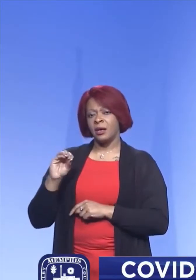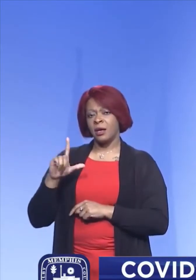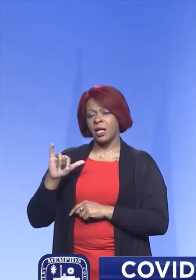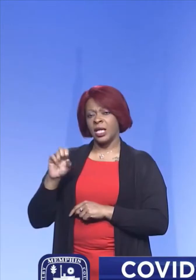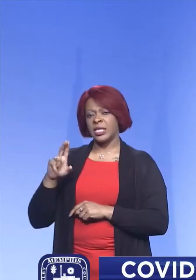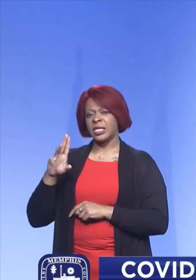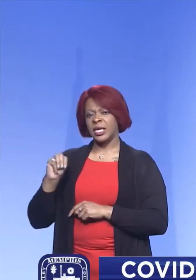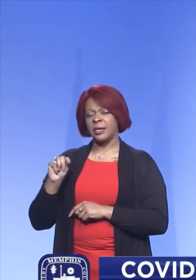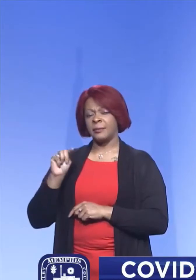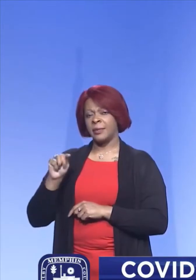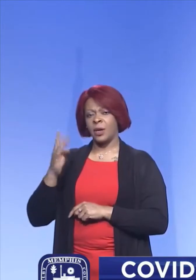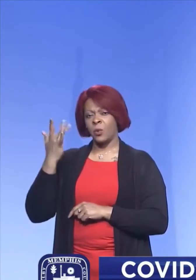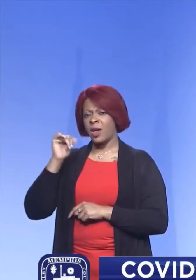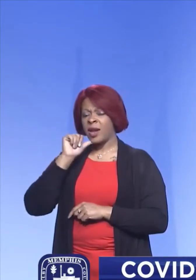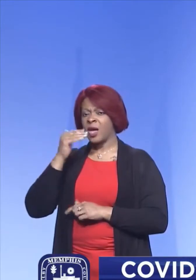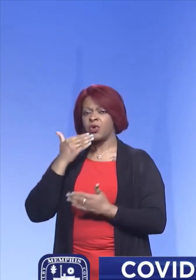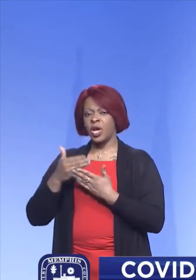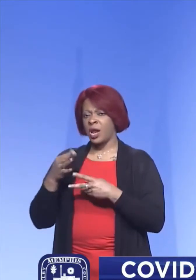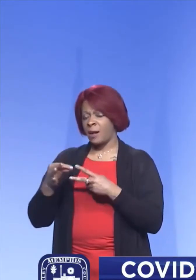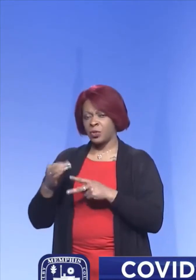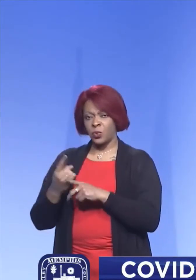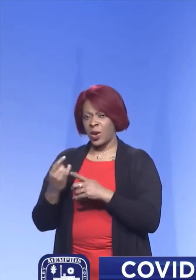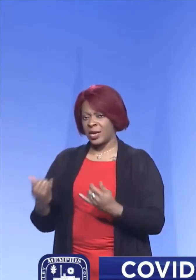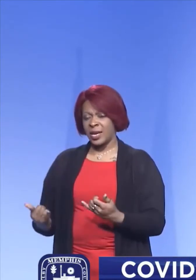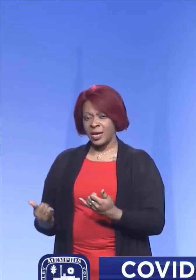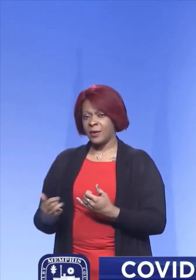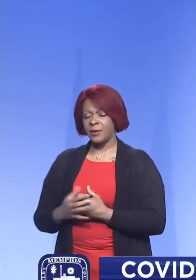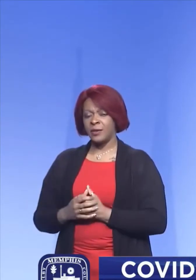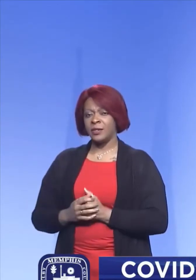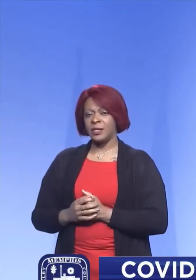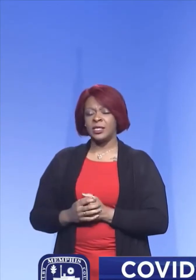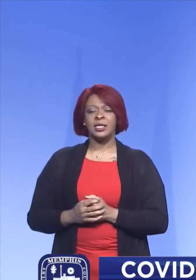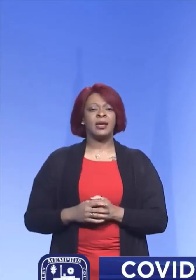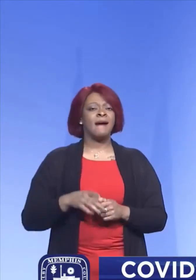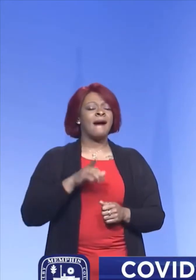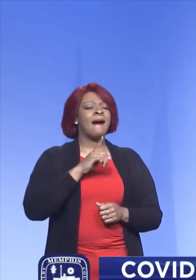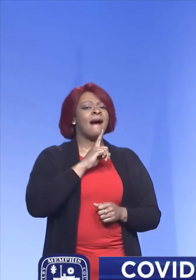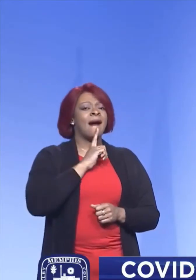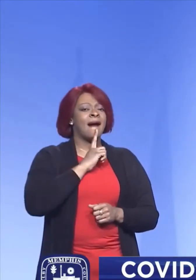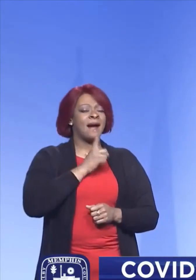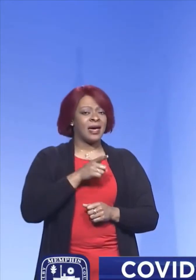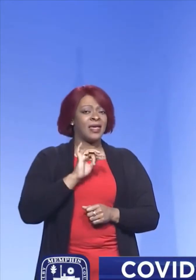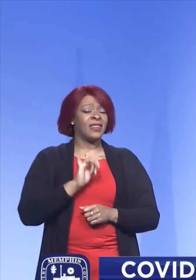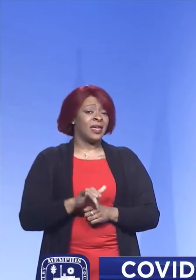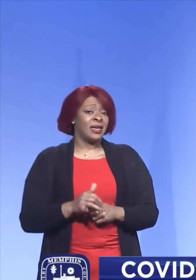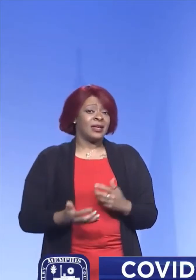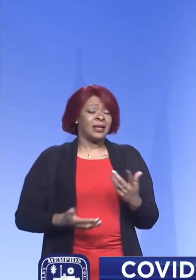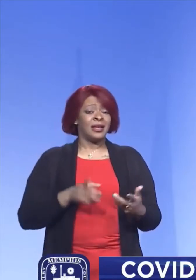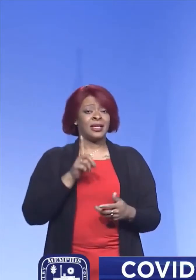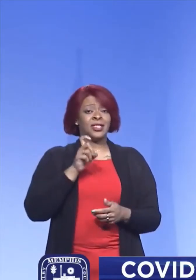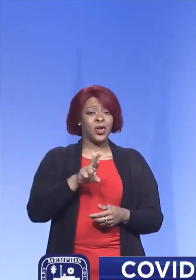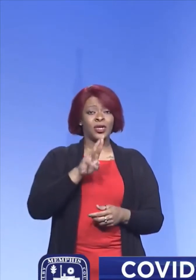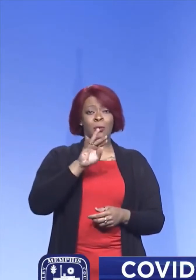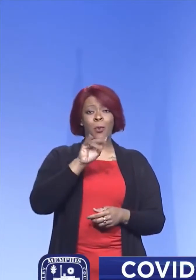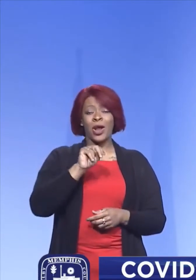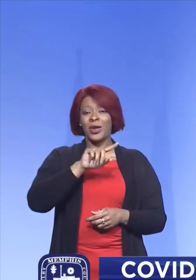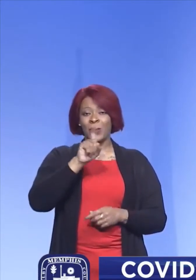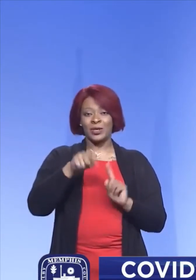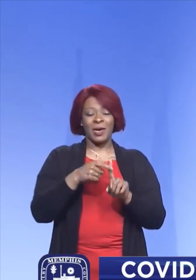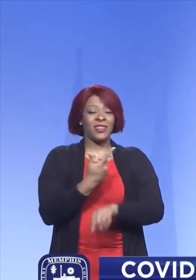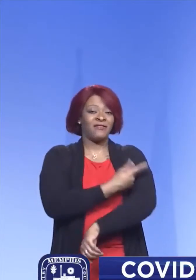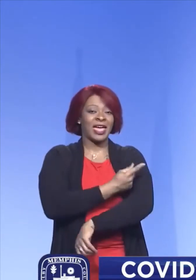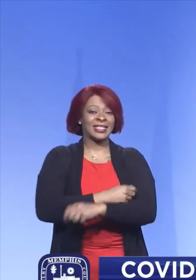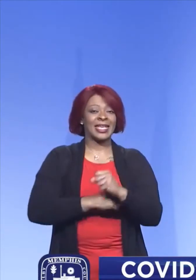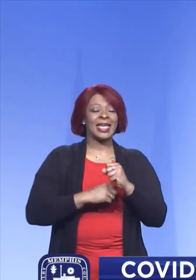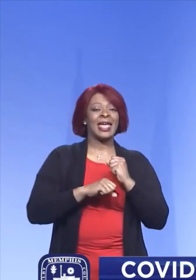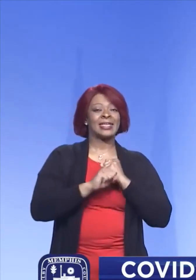does not seem to be a good option right now? Actually, that is really a Dr. Martin question again about the vaccine campaign,